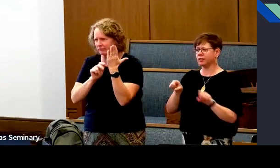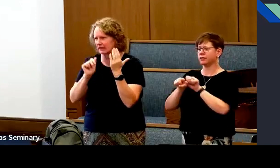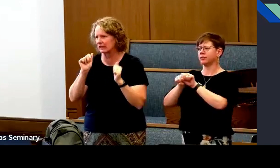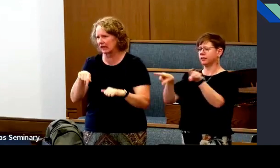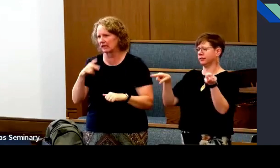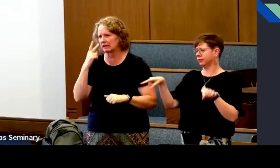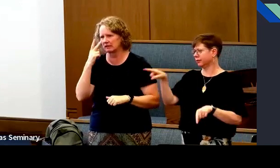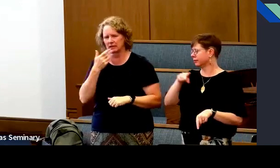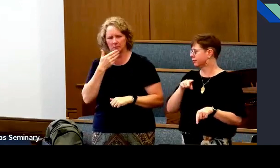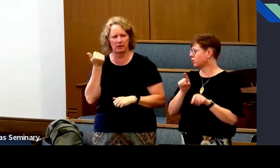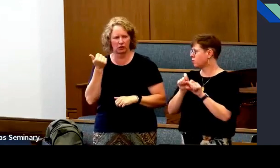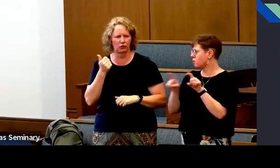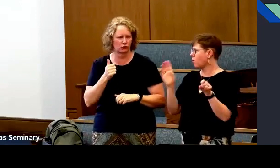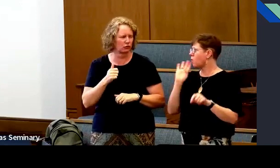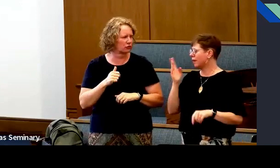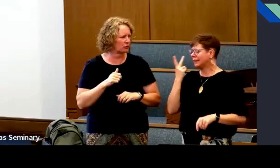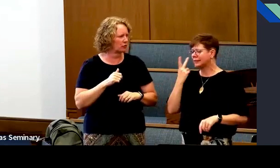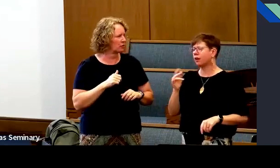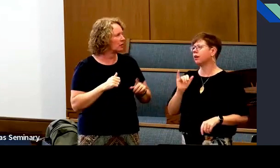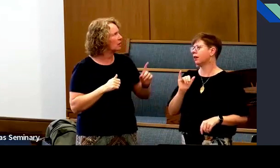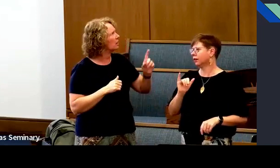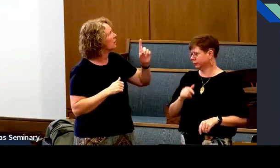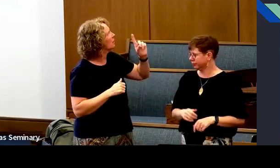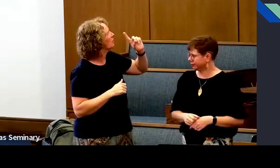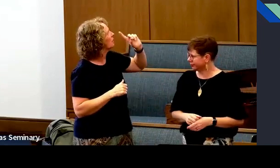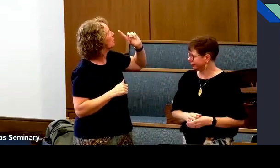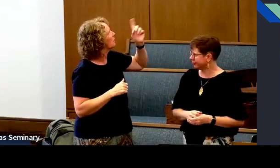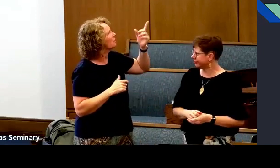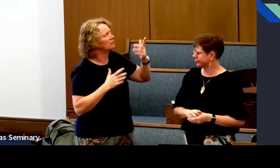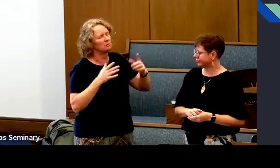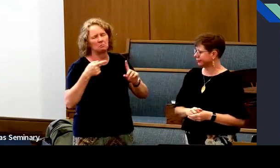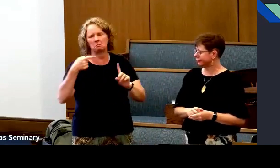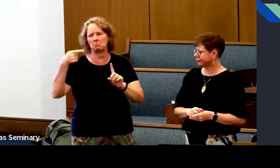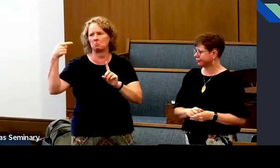So, the fall, when we release the slides, you'll be able to see up close and see it all.